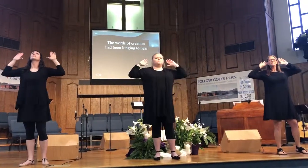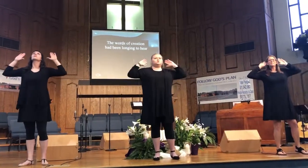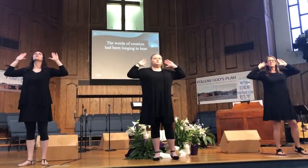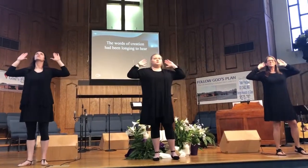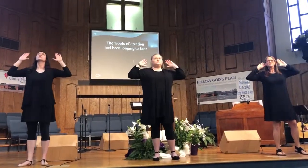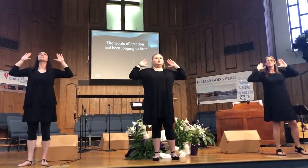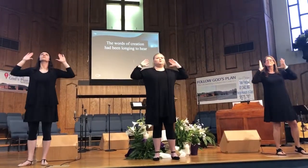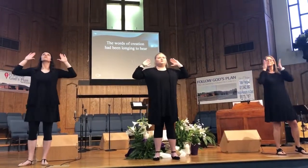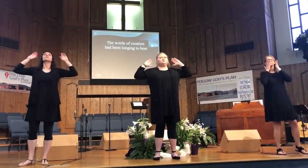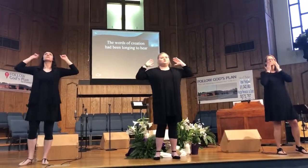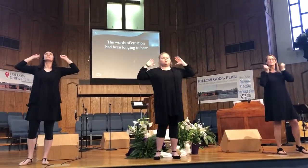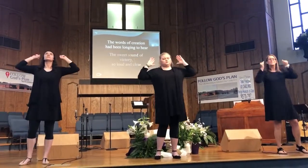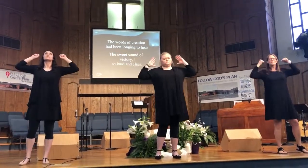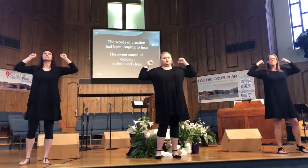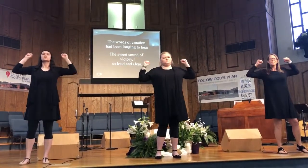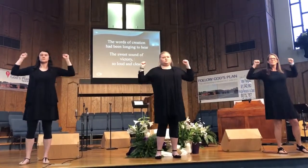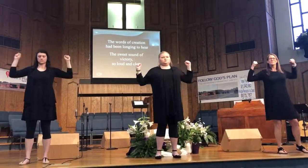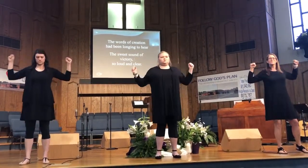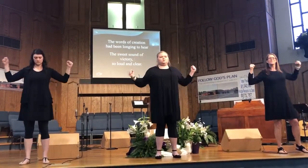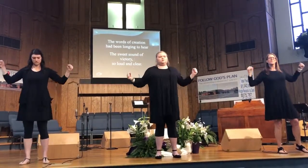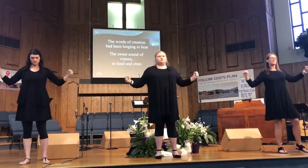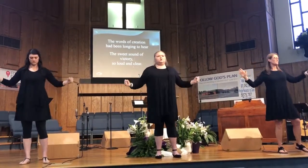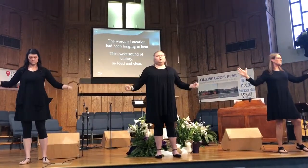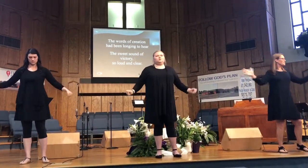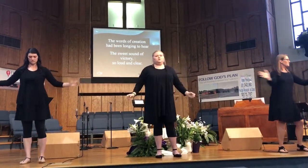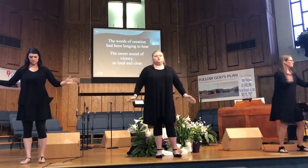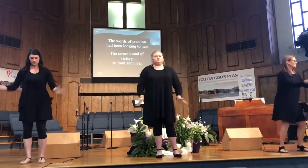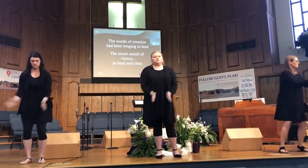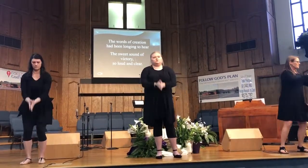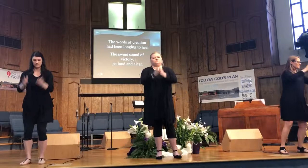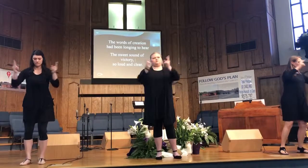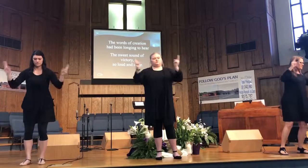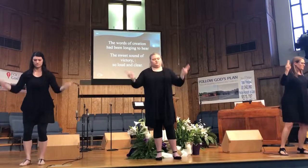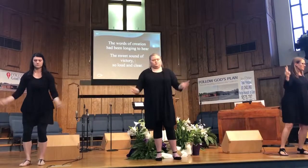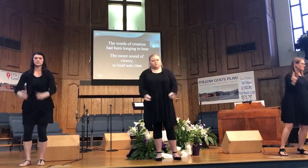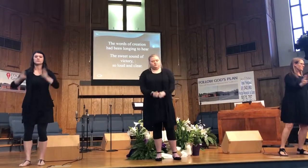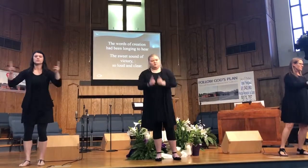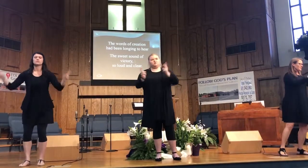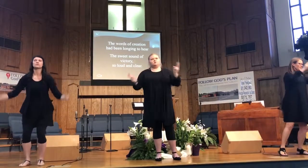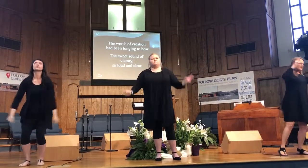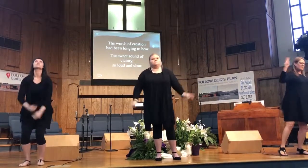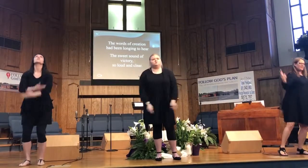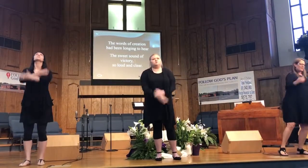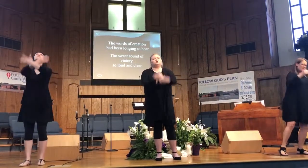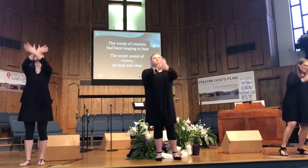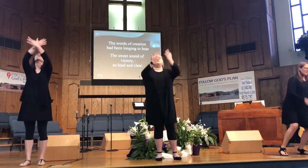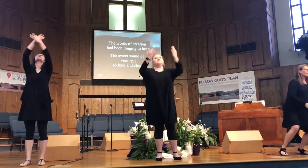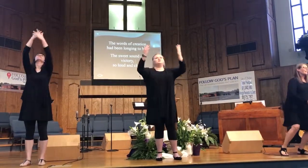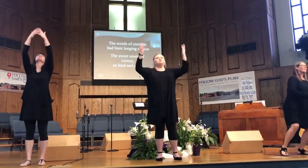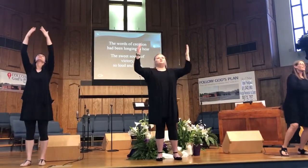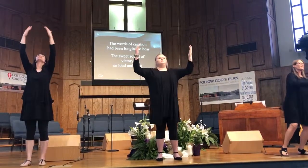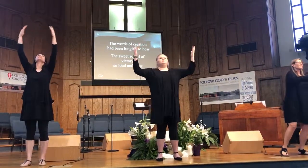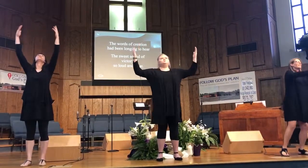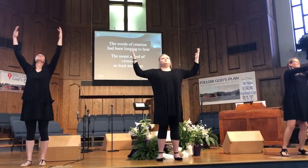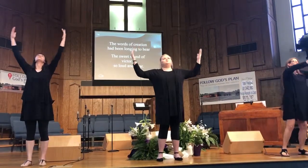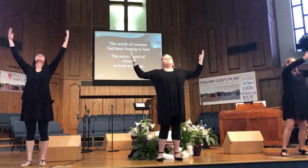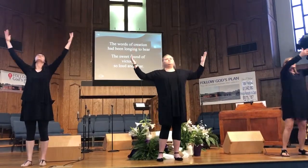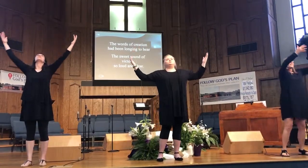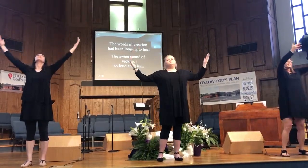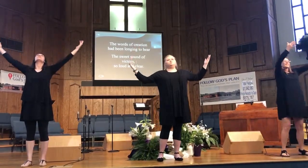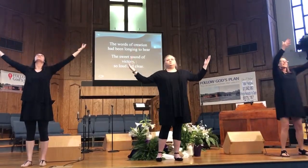to be I am free, I stand the victory, so I